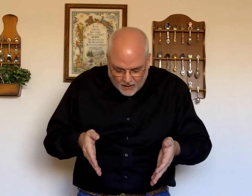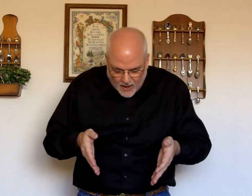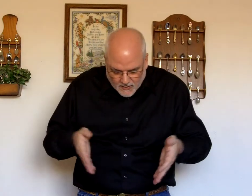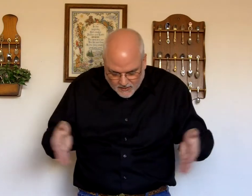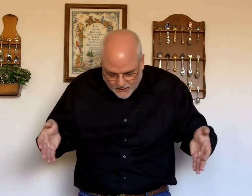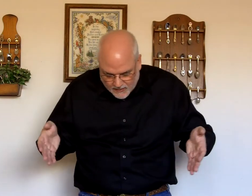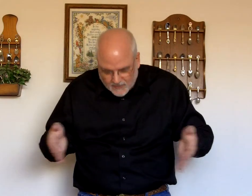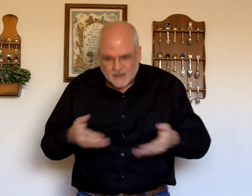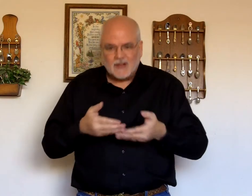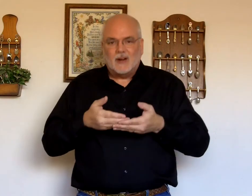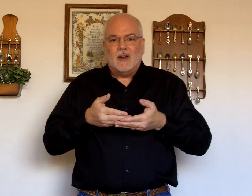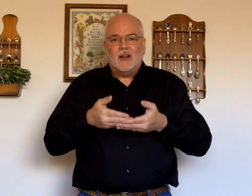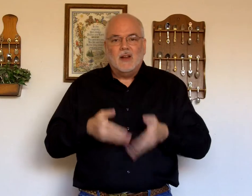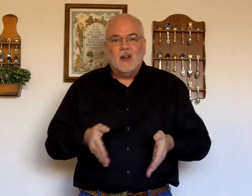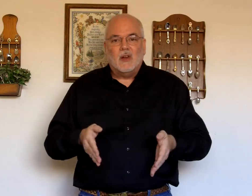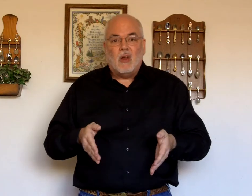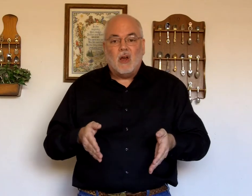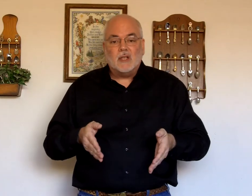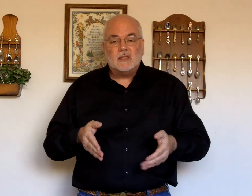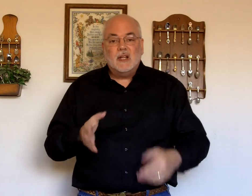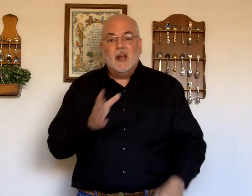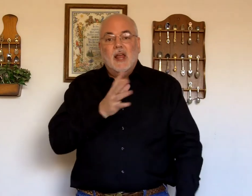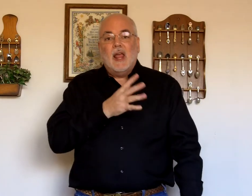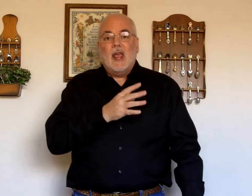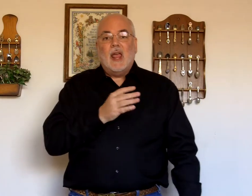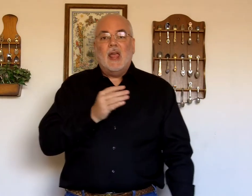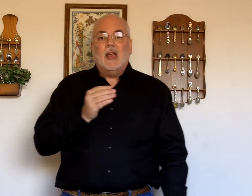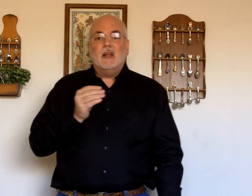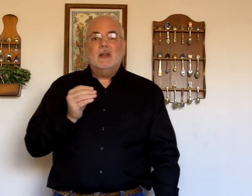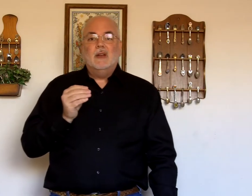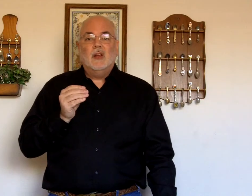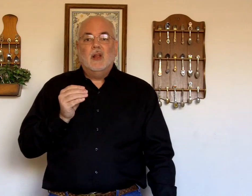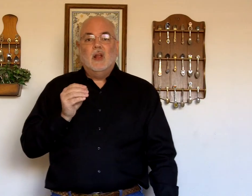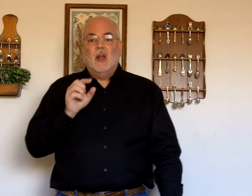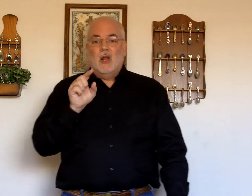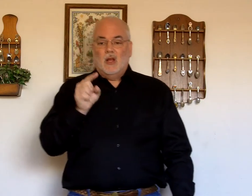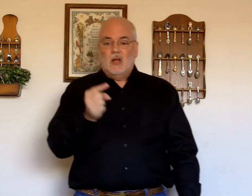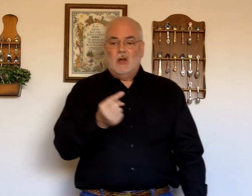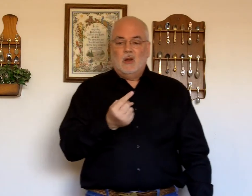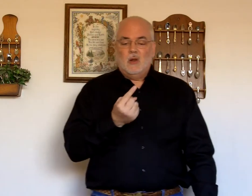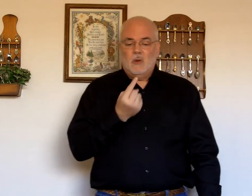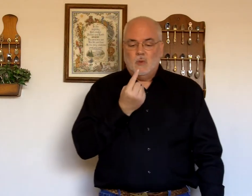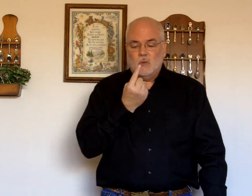lost it. Alright. Lost. And. Alone. Alone.